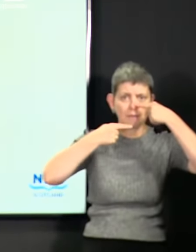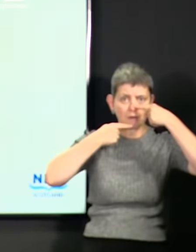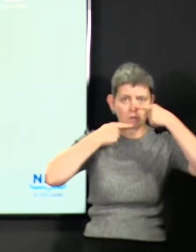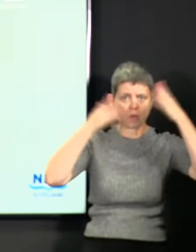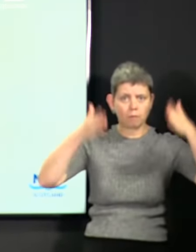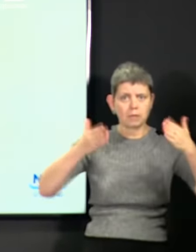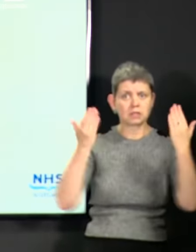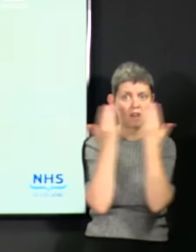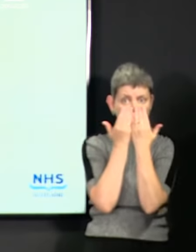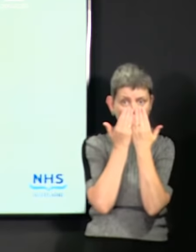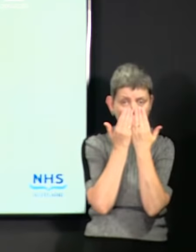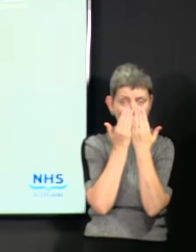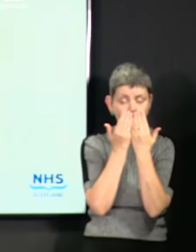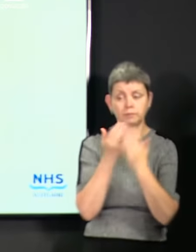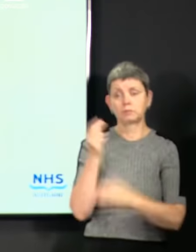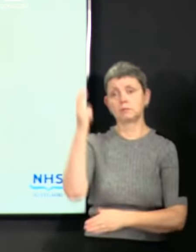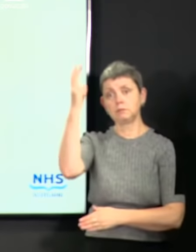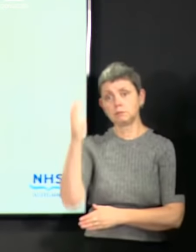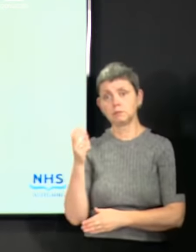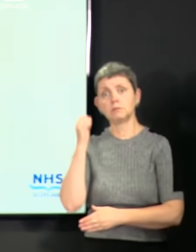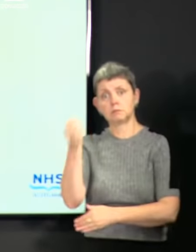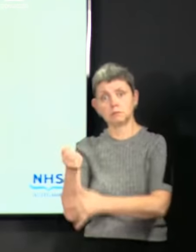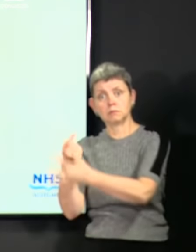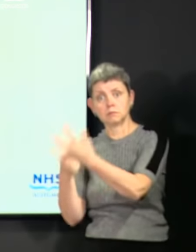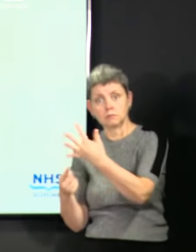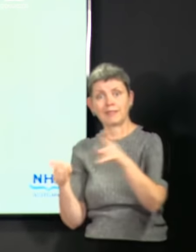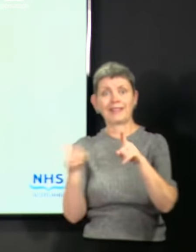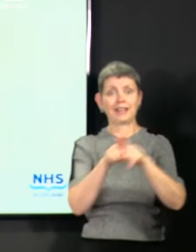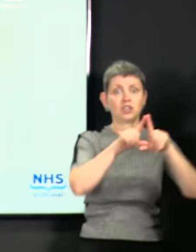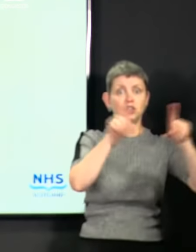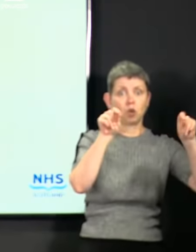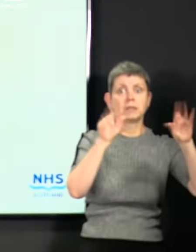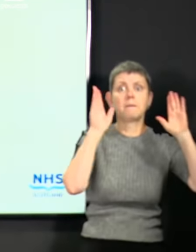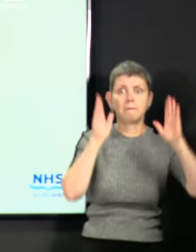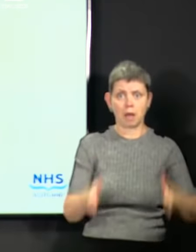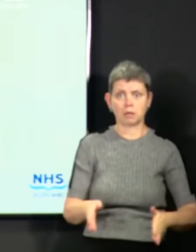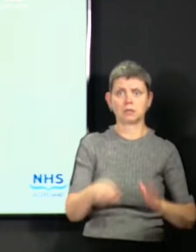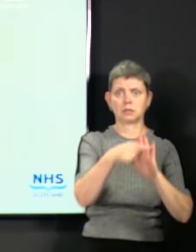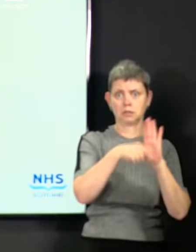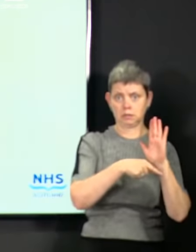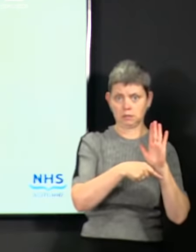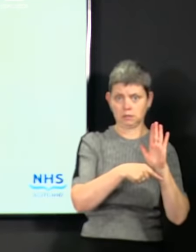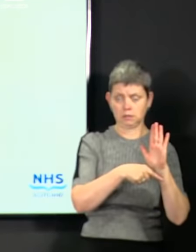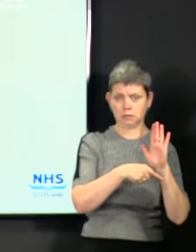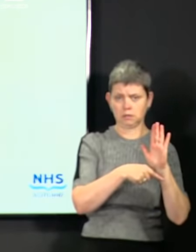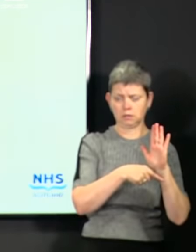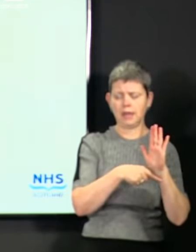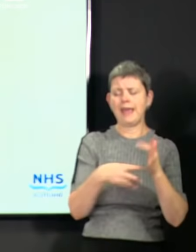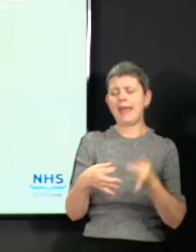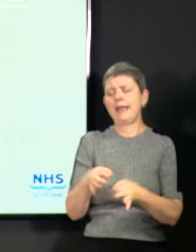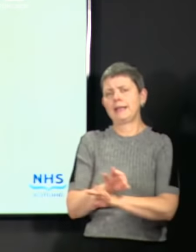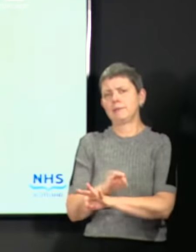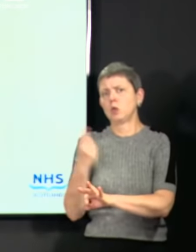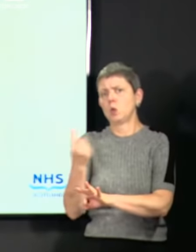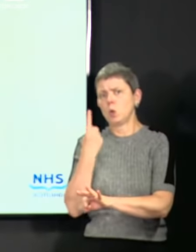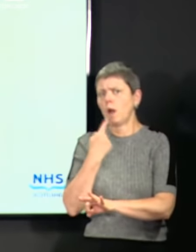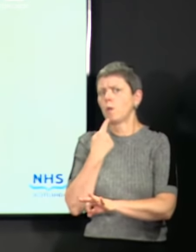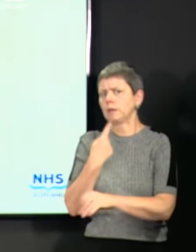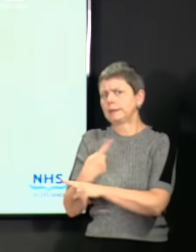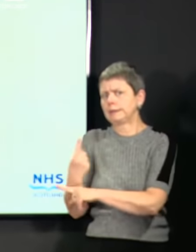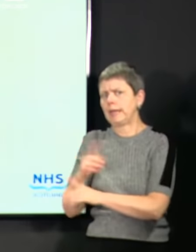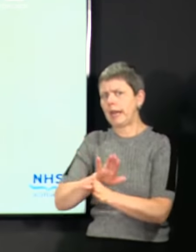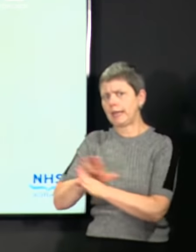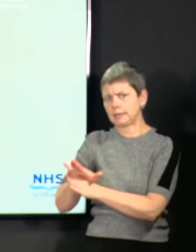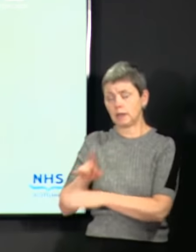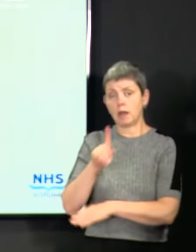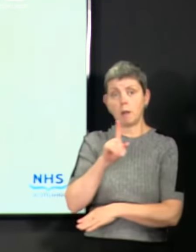now mandatory in public transport and in shops, with certain exceptions that I'll come to in just a moment. They do not,